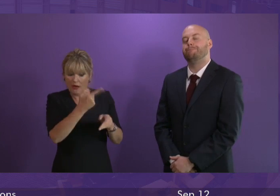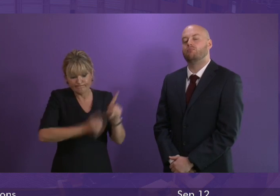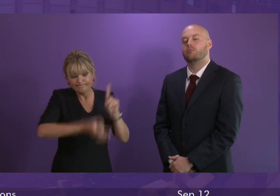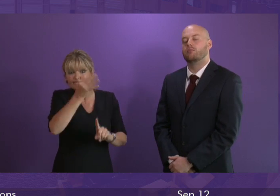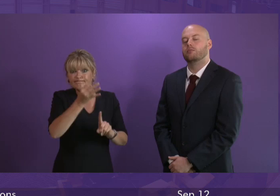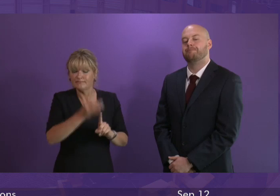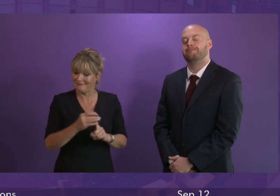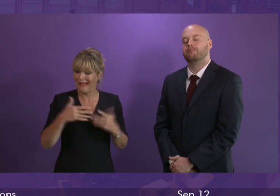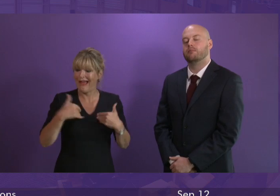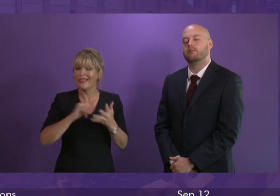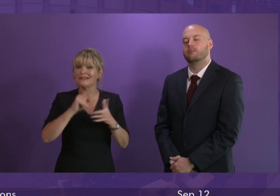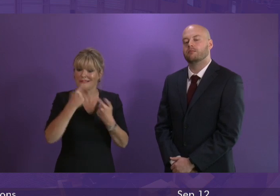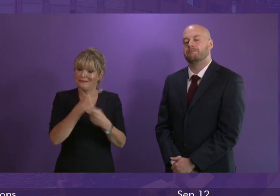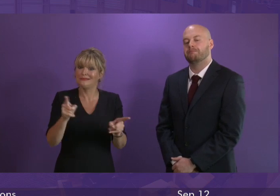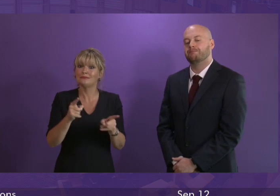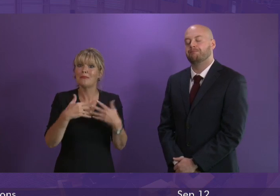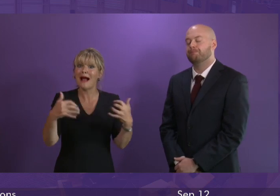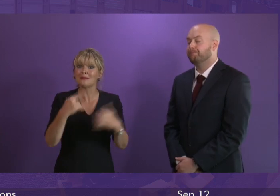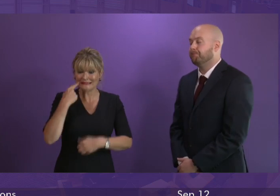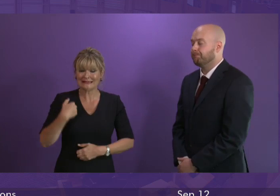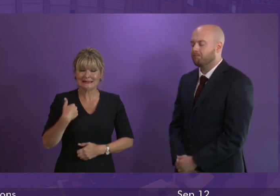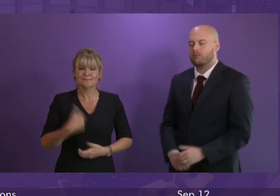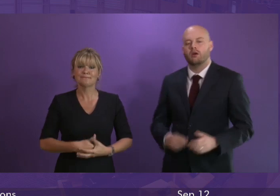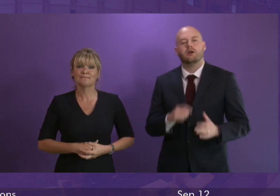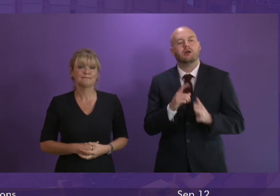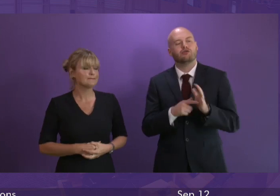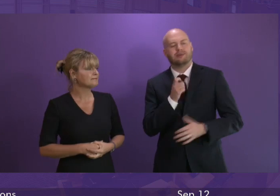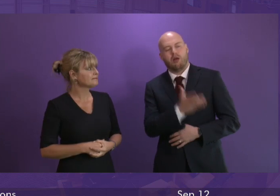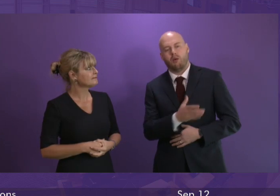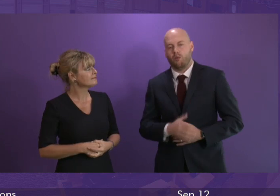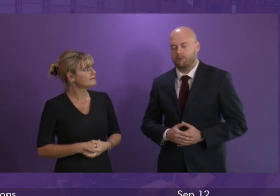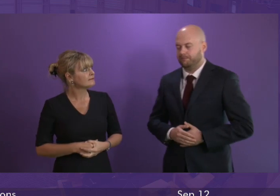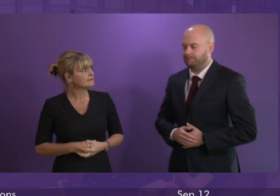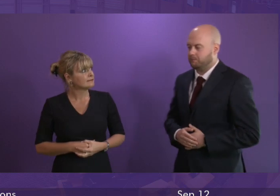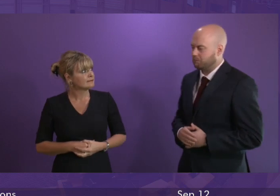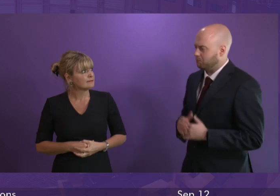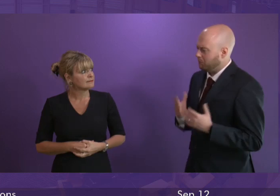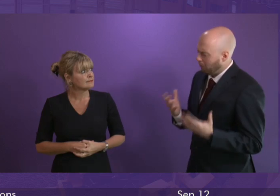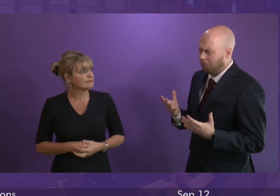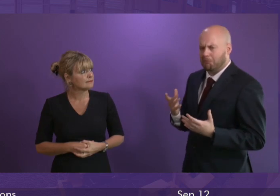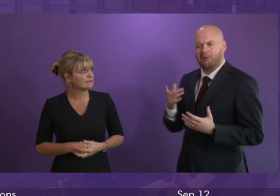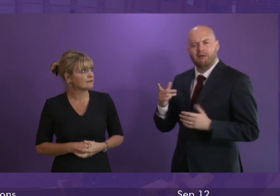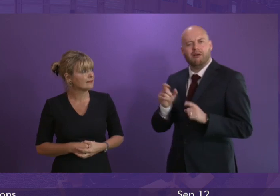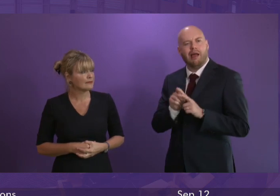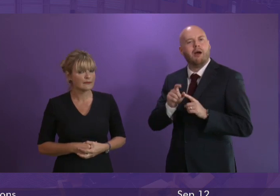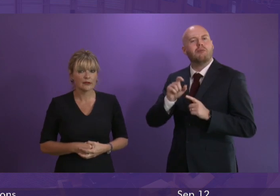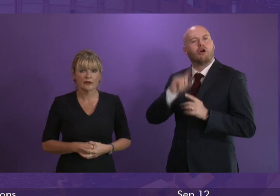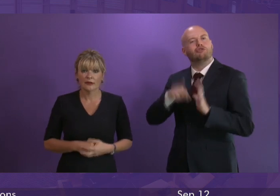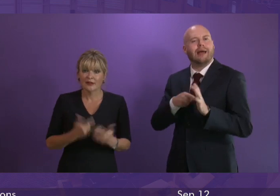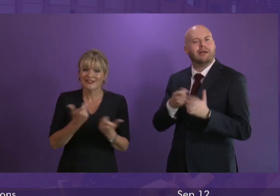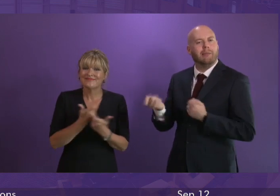in her statement to Parliament yesterday. Jackson-Carlo. Well, that was a new spin in project management shift there, I must say.